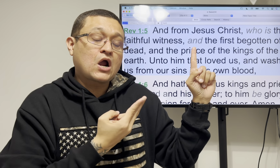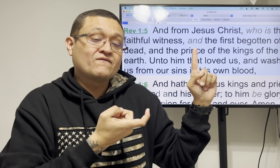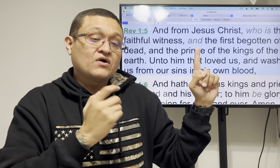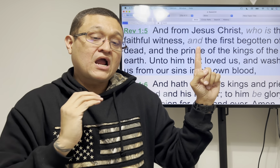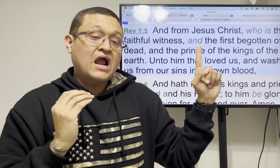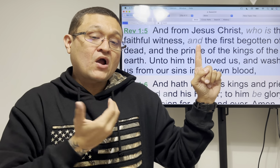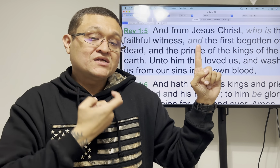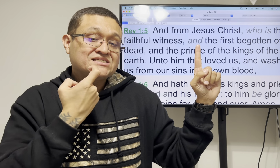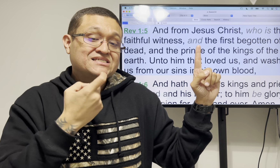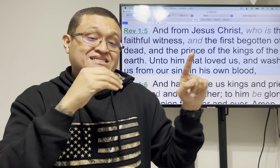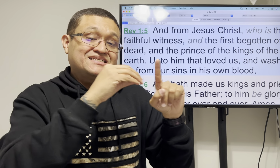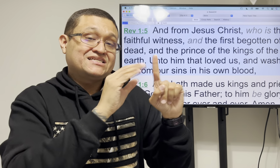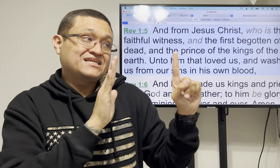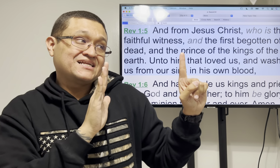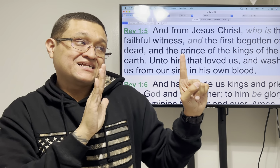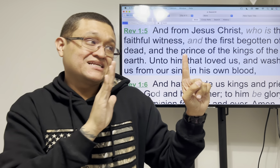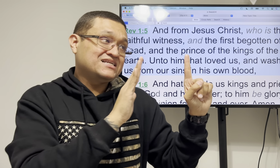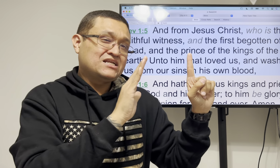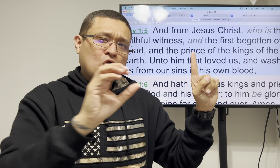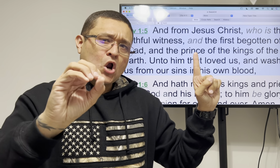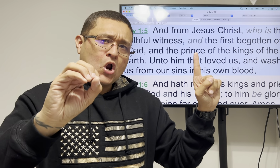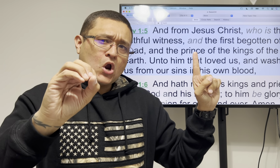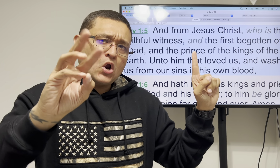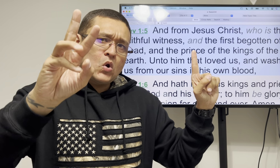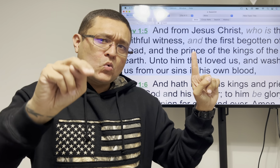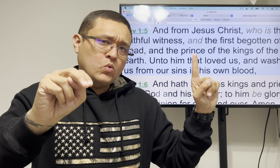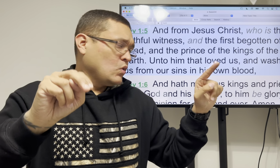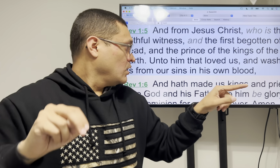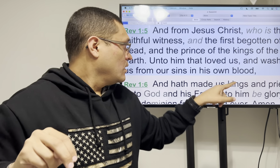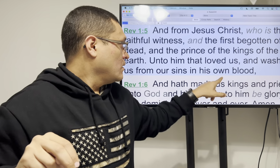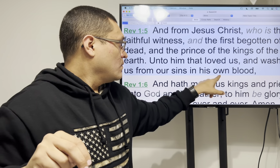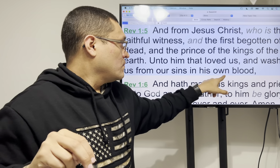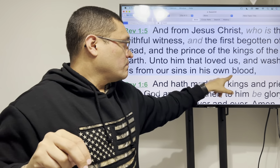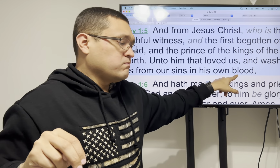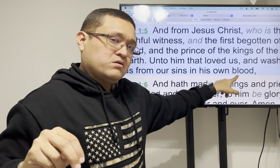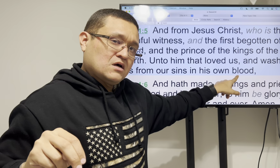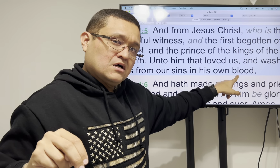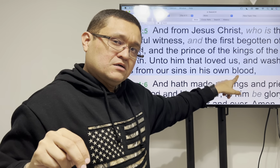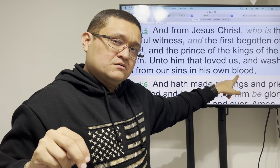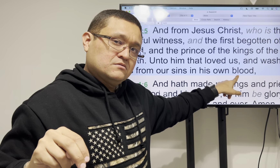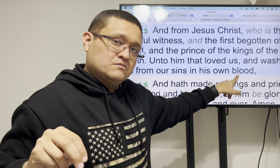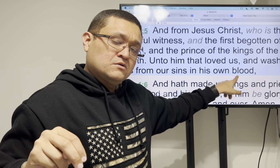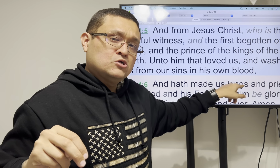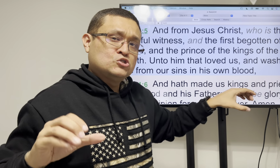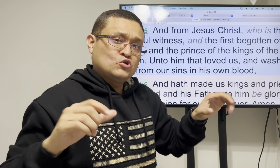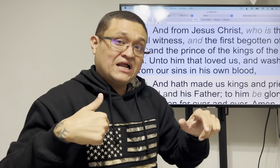and washed us from our sins in his own blood do